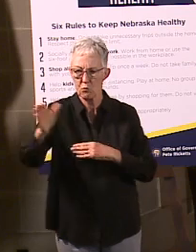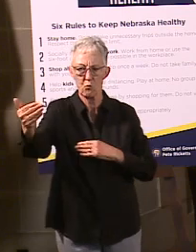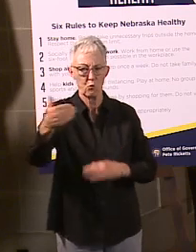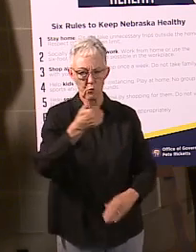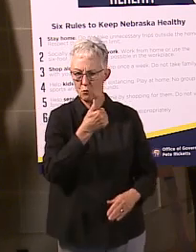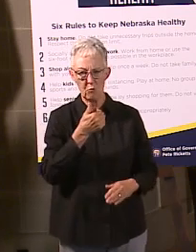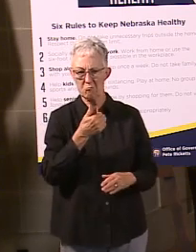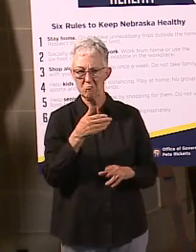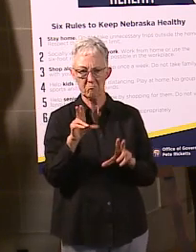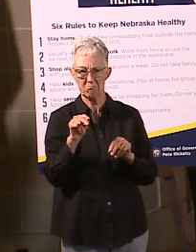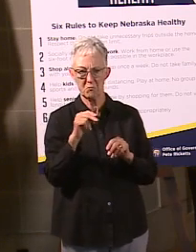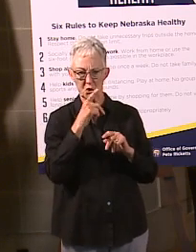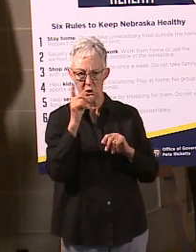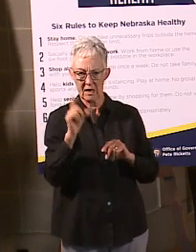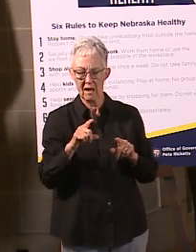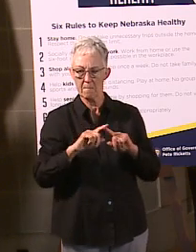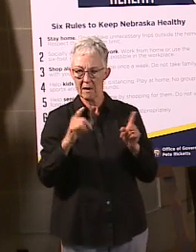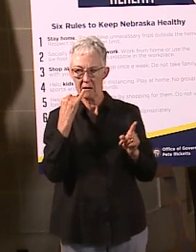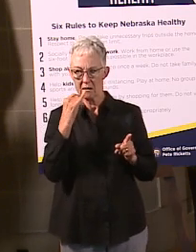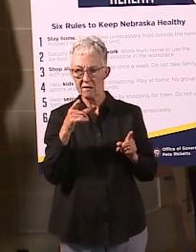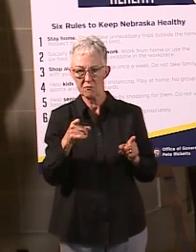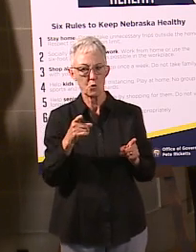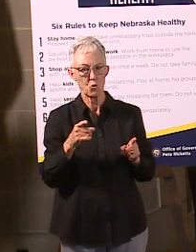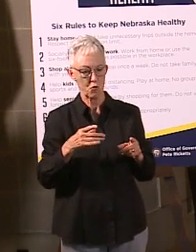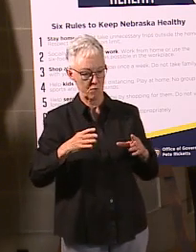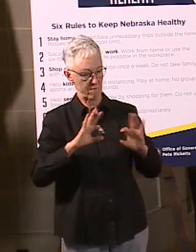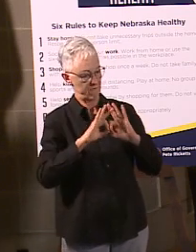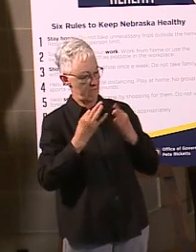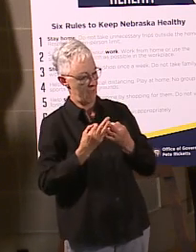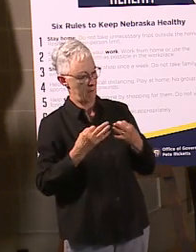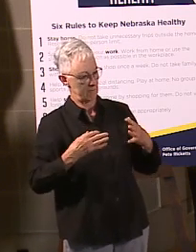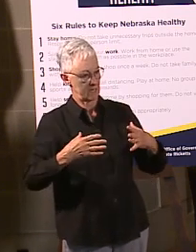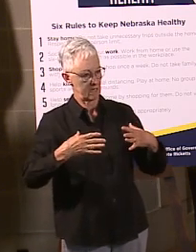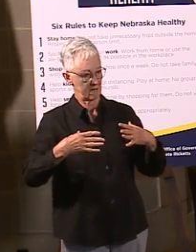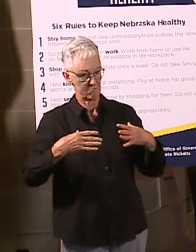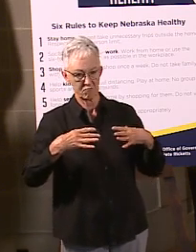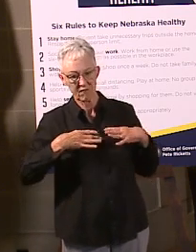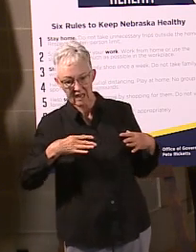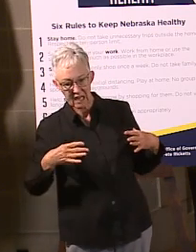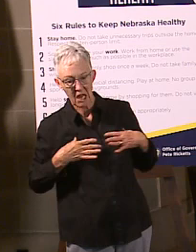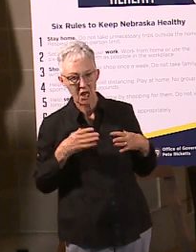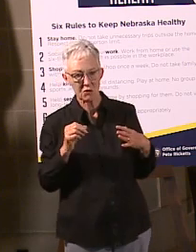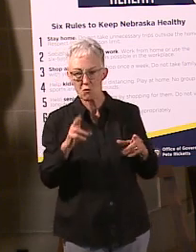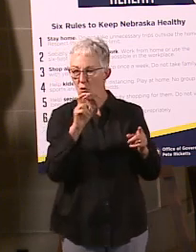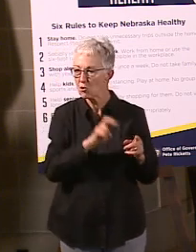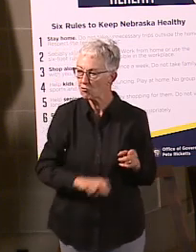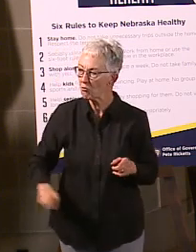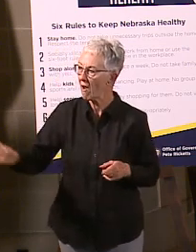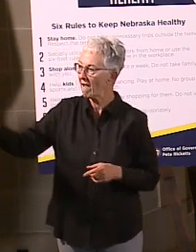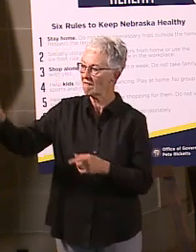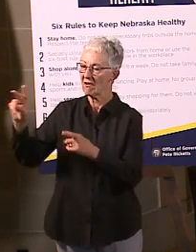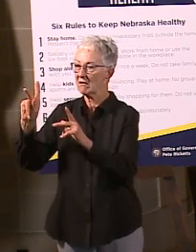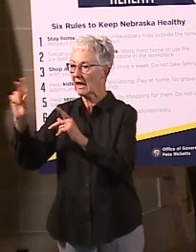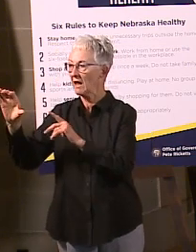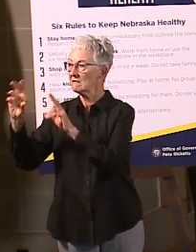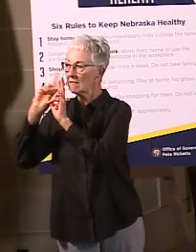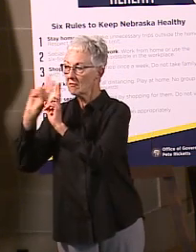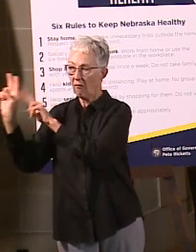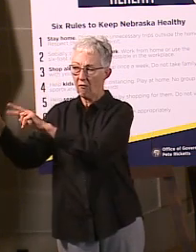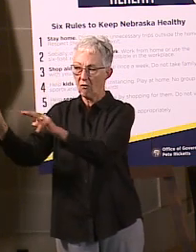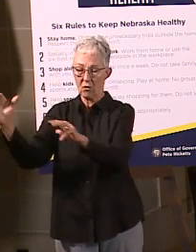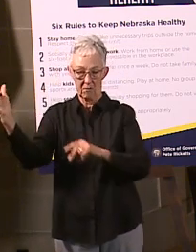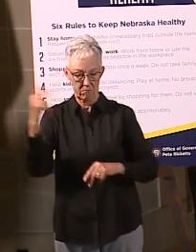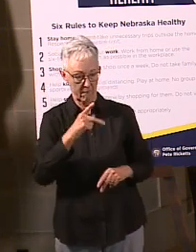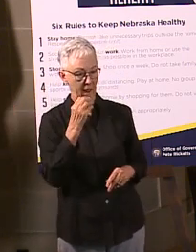exposed to coronavirus, when you come back, plan on quarantining for those two weeks. That's one of the ways that we're going to slow the spread of virus here in the state.